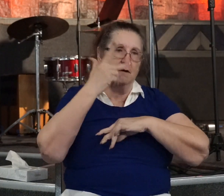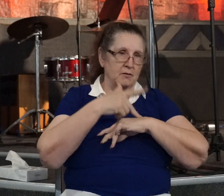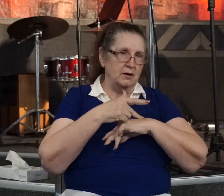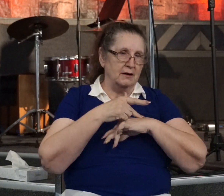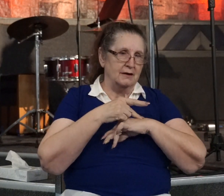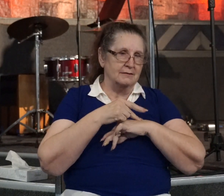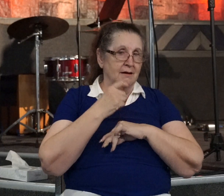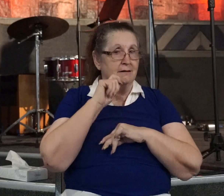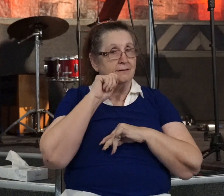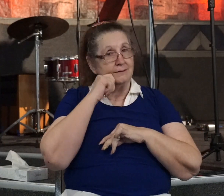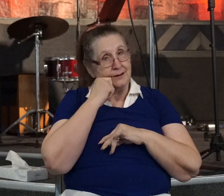when you think about it.